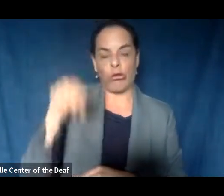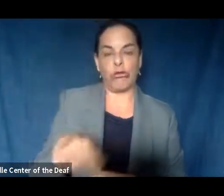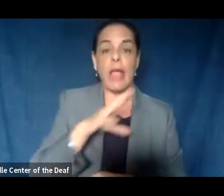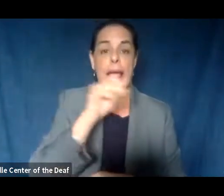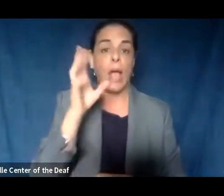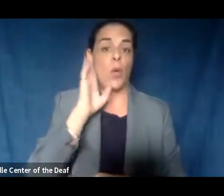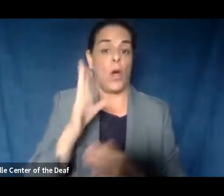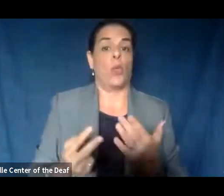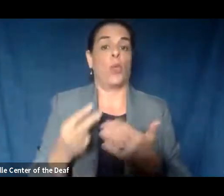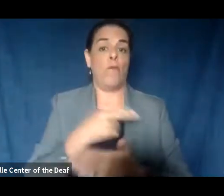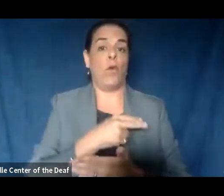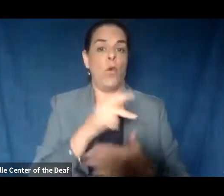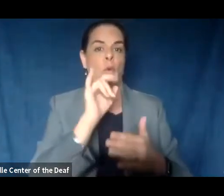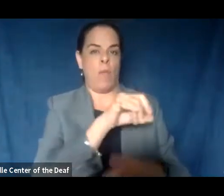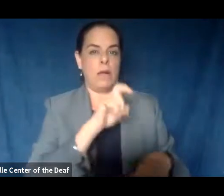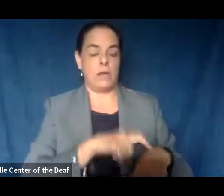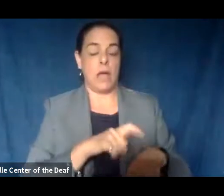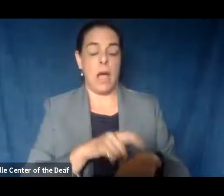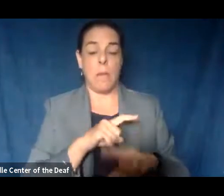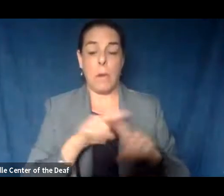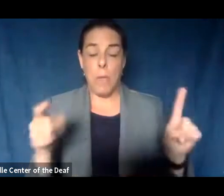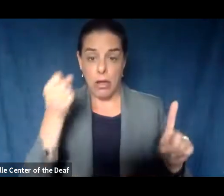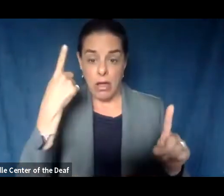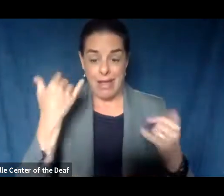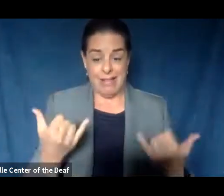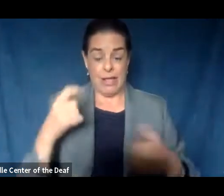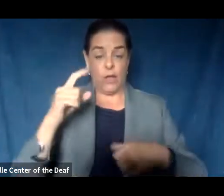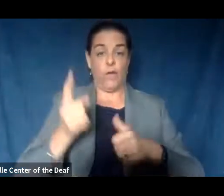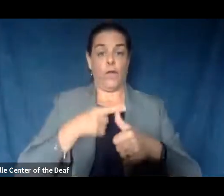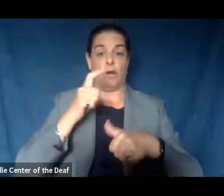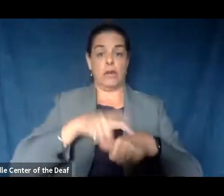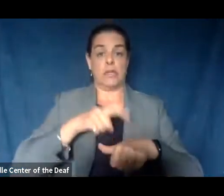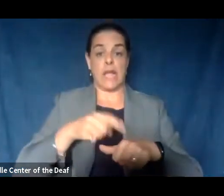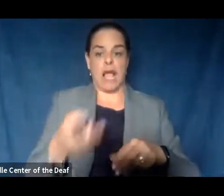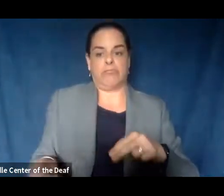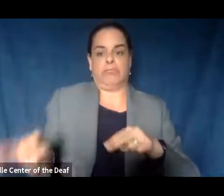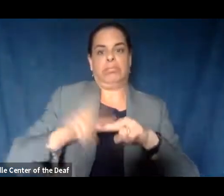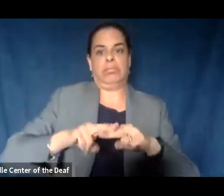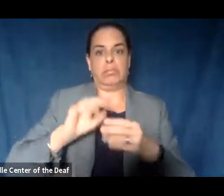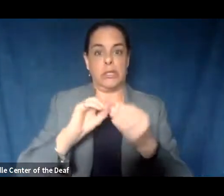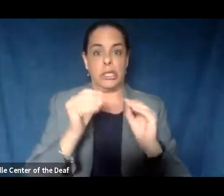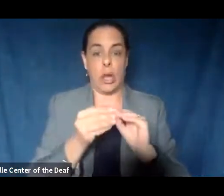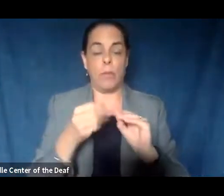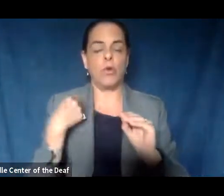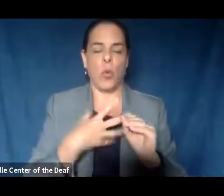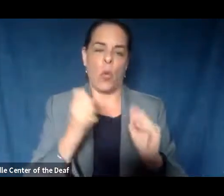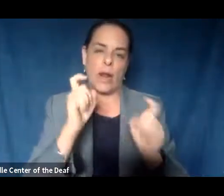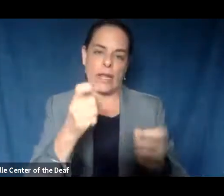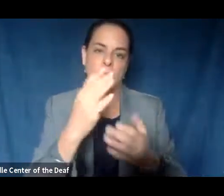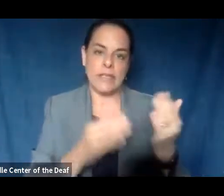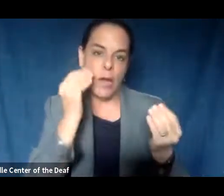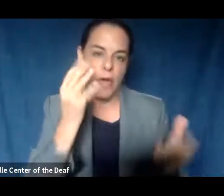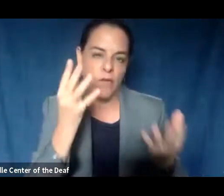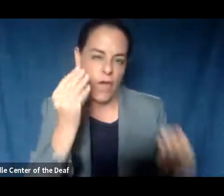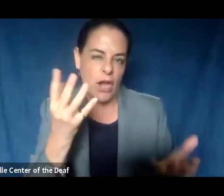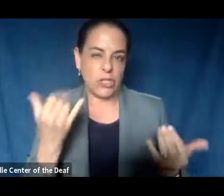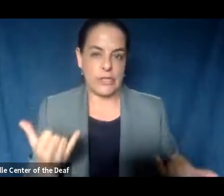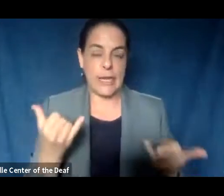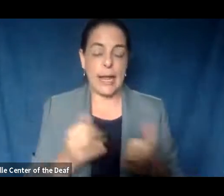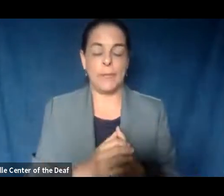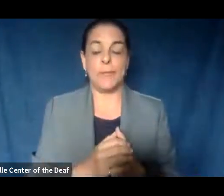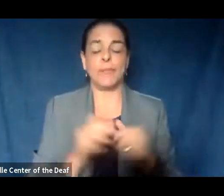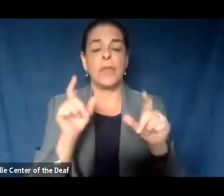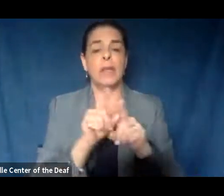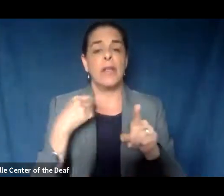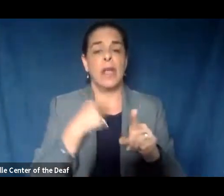time we are experiencing a shift, we wanted to provide some information for you today. As we mentioned yesterday,